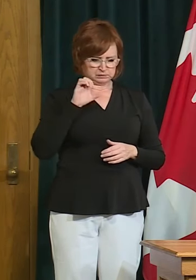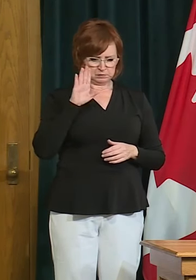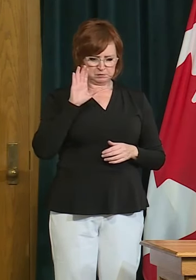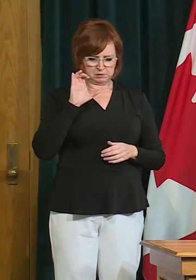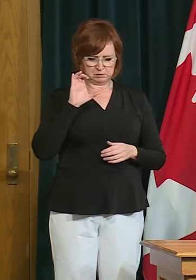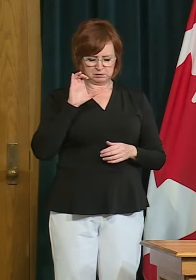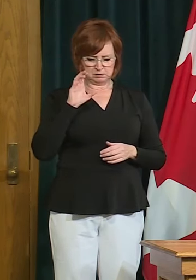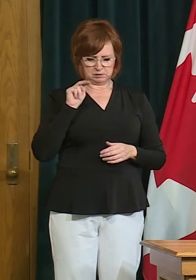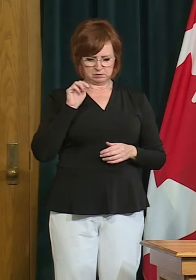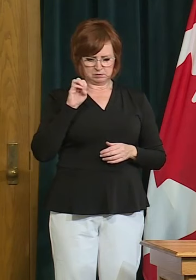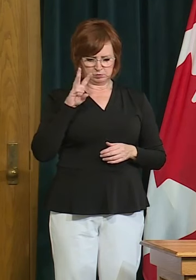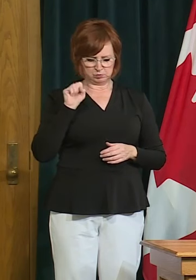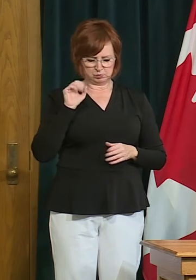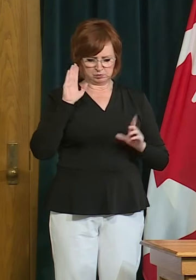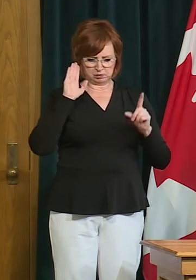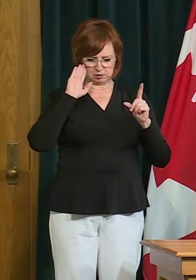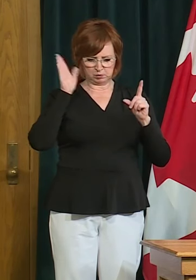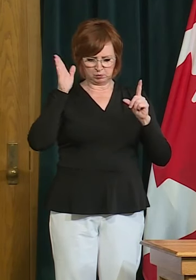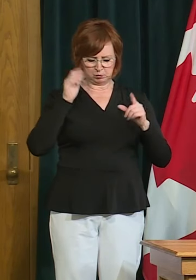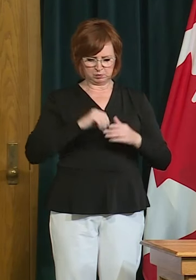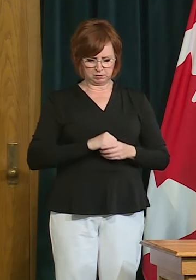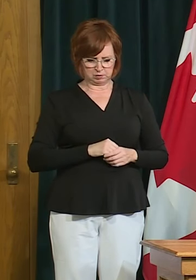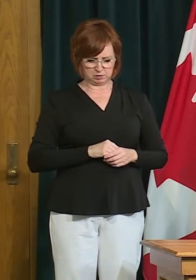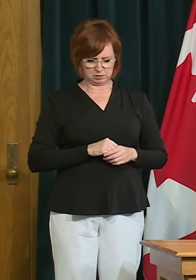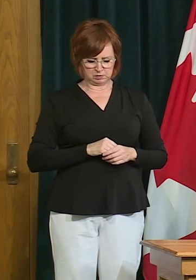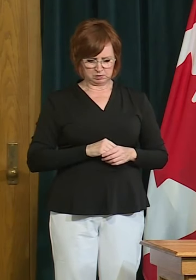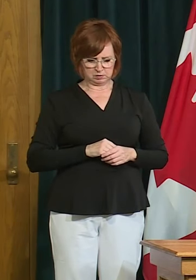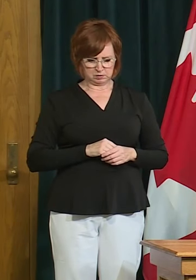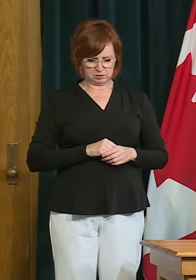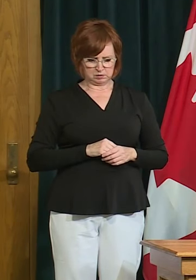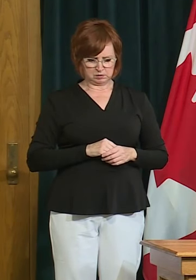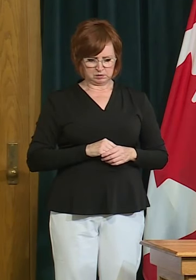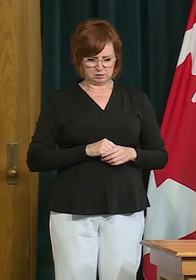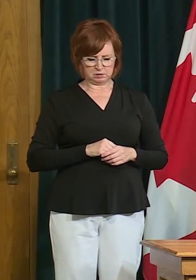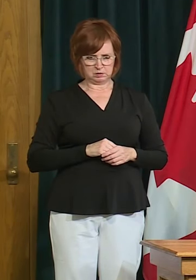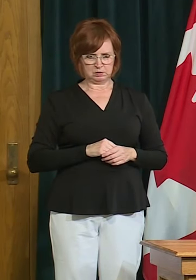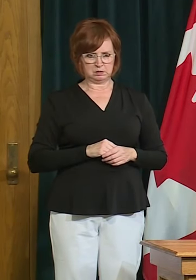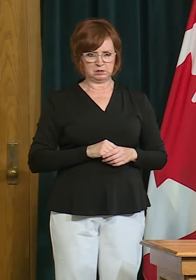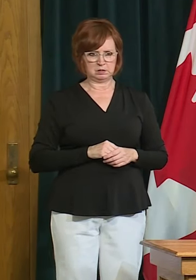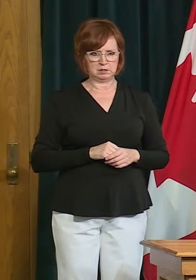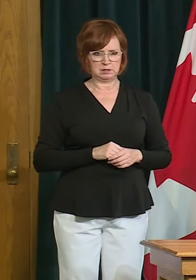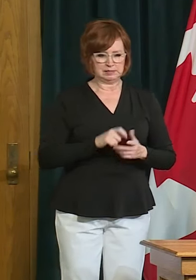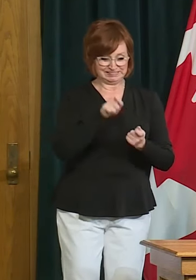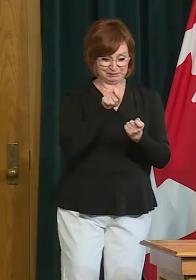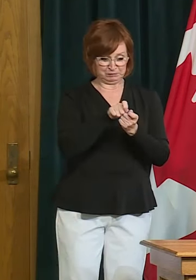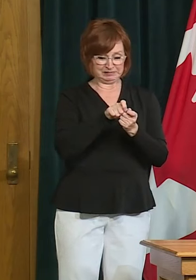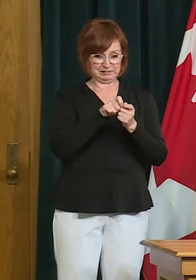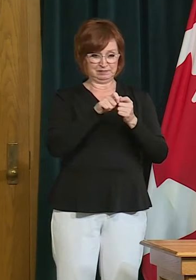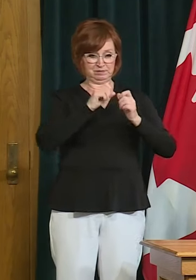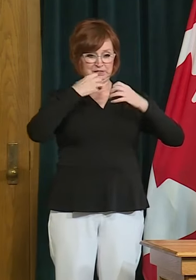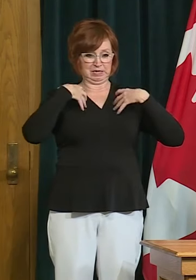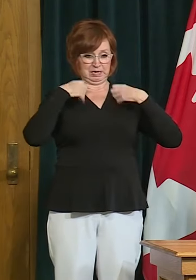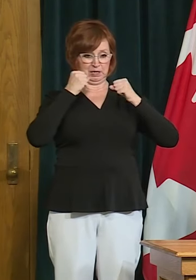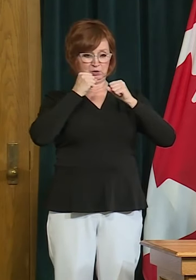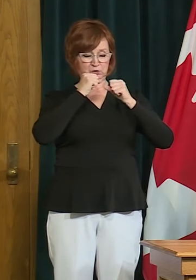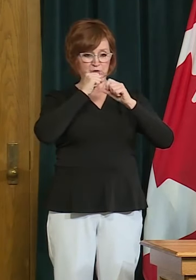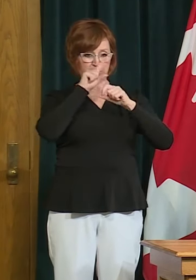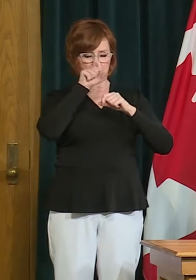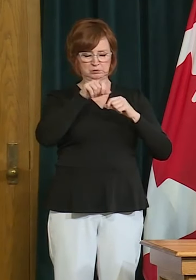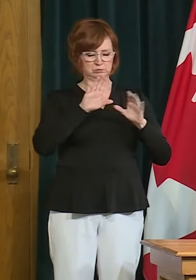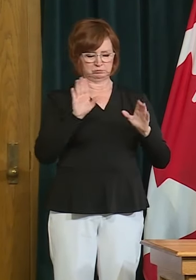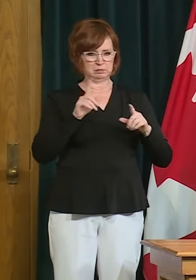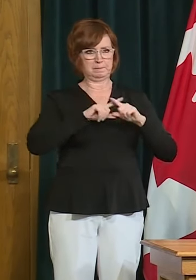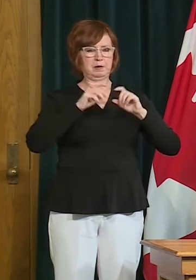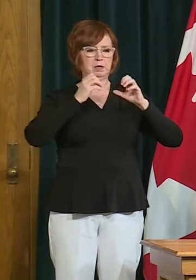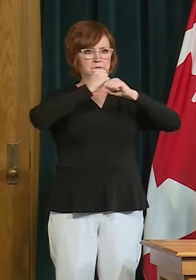cbc hi um i have a couple of bigger picture health questions my first is just beyond what is